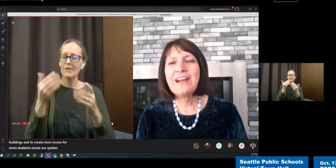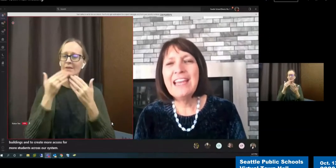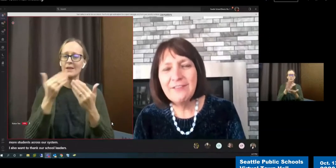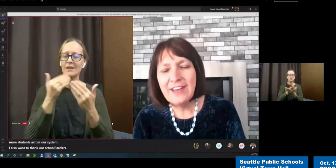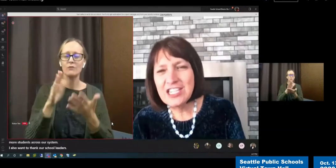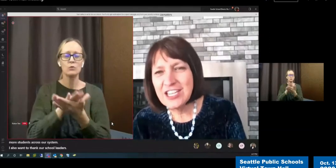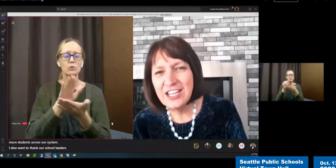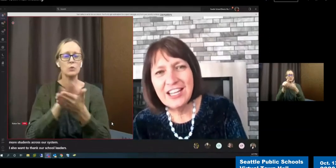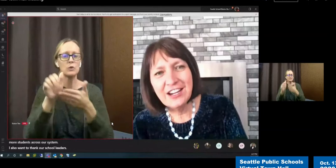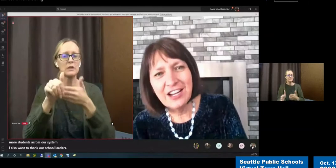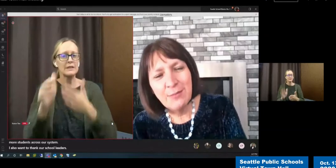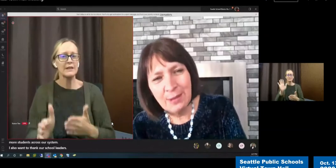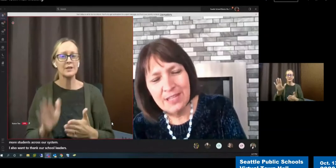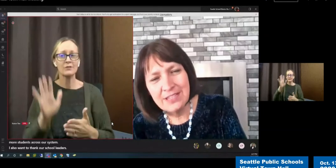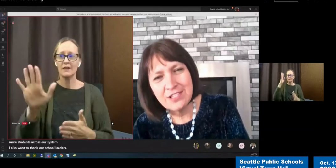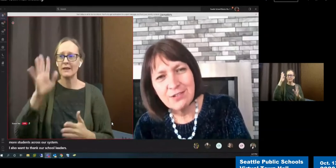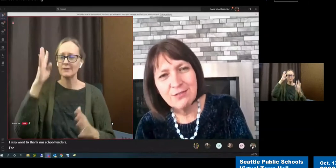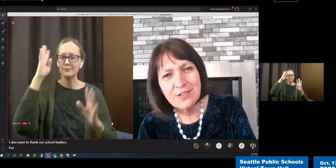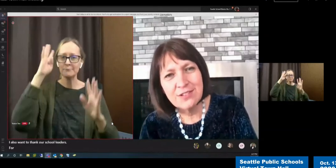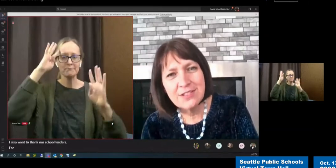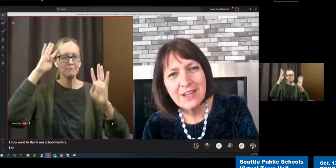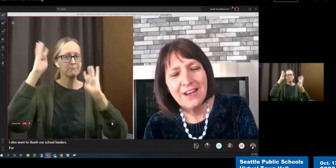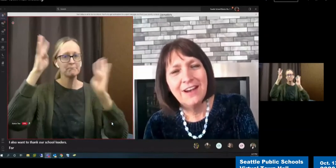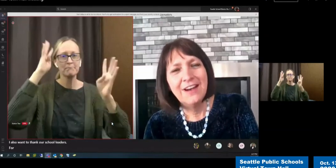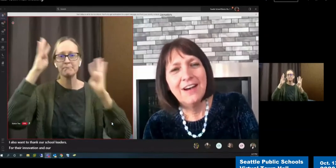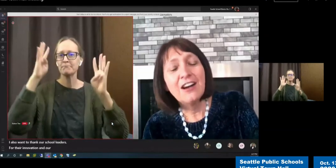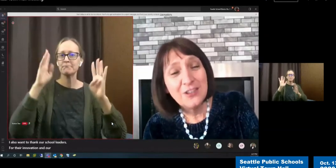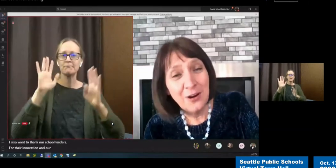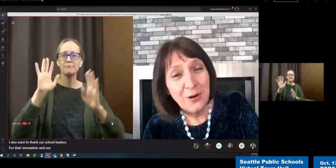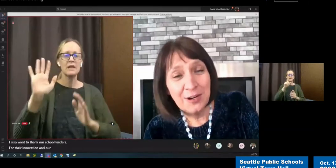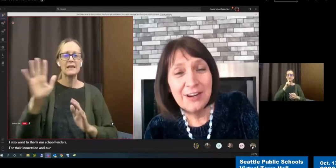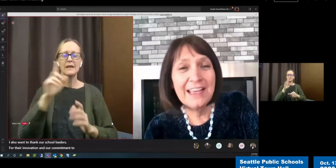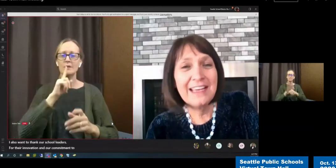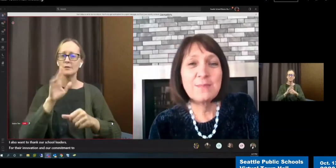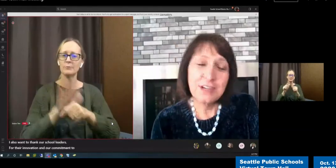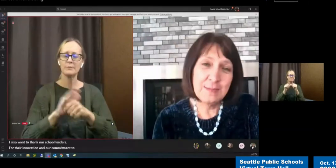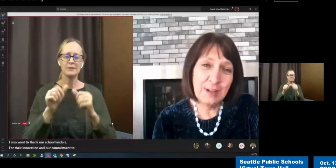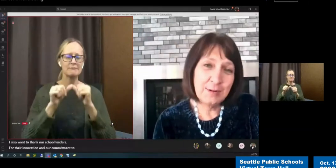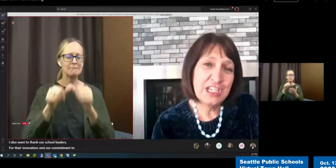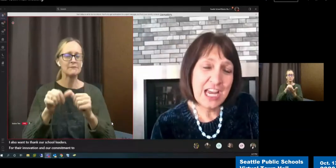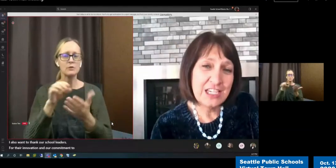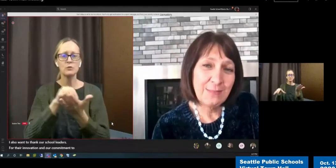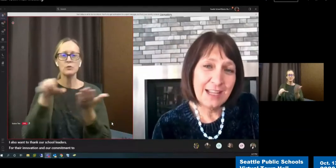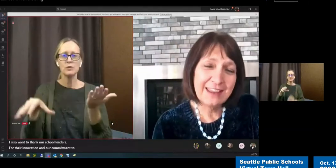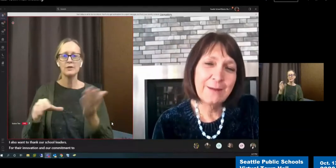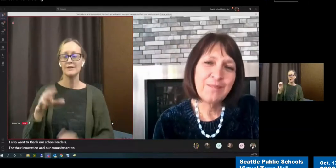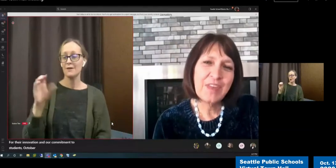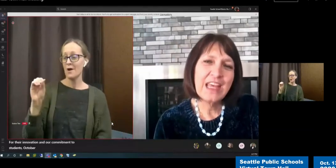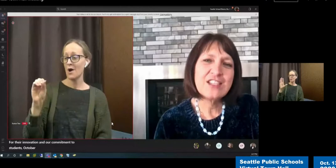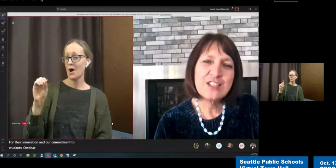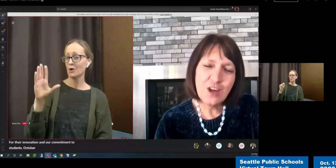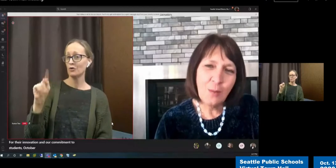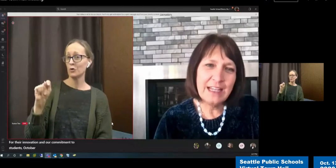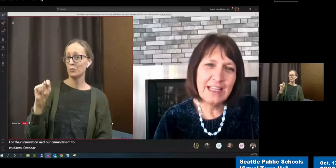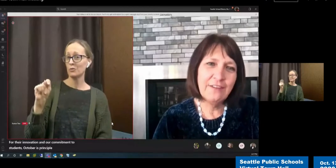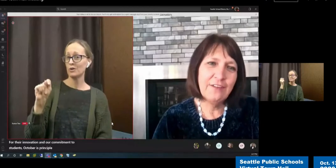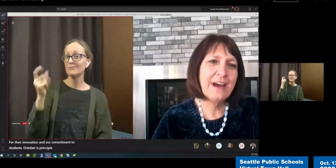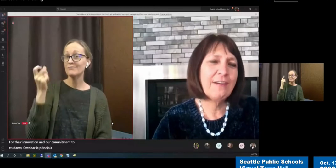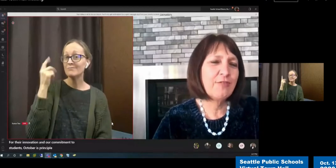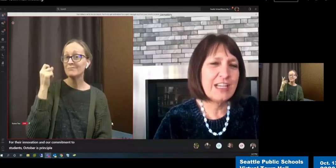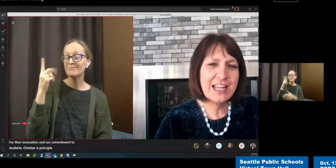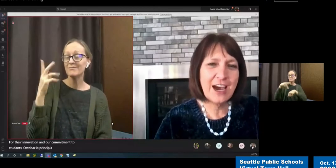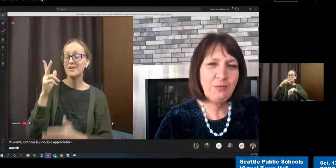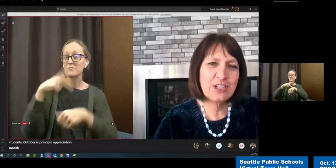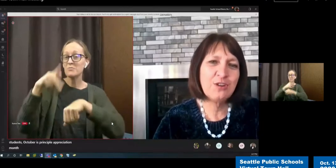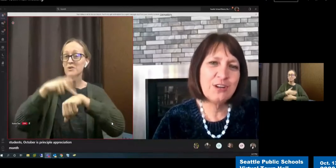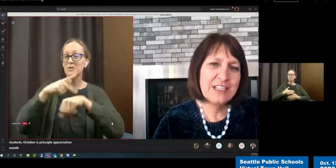their innovation and commitment to students. October is Principal Appreciation Month and so many of you have